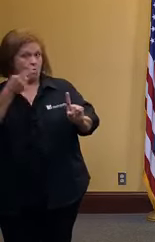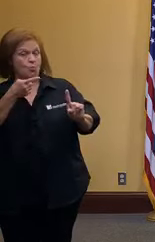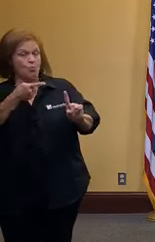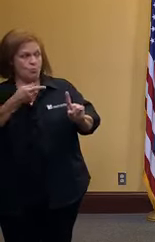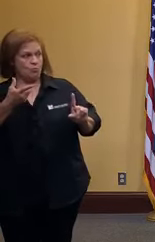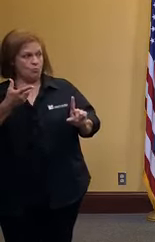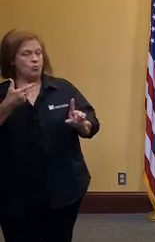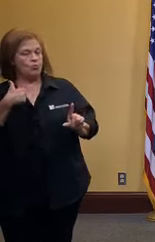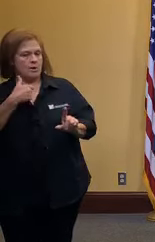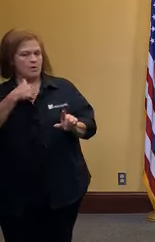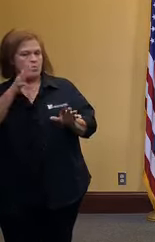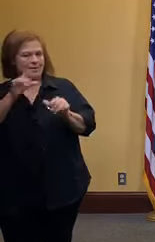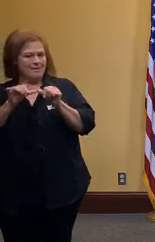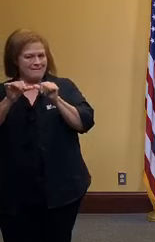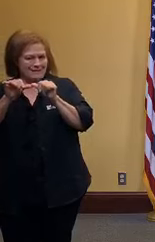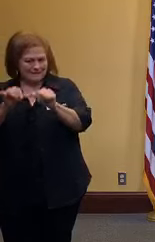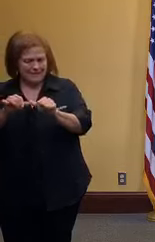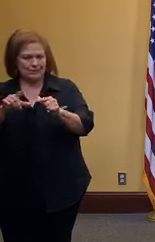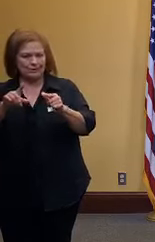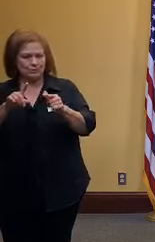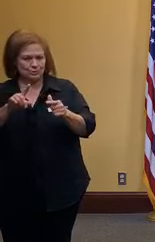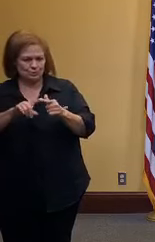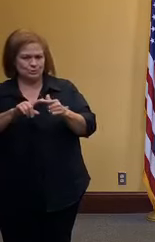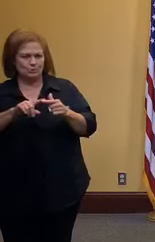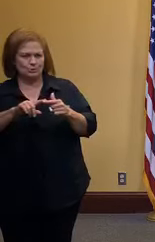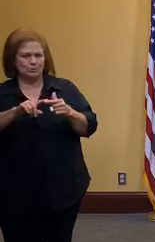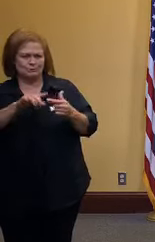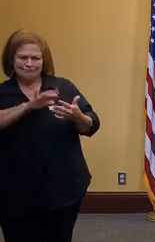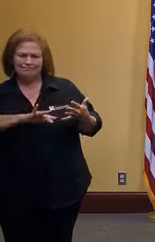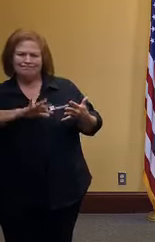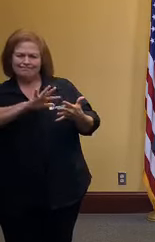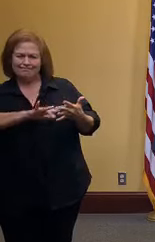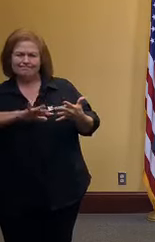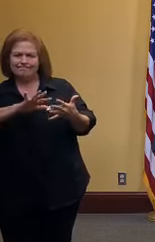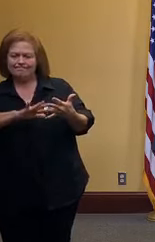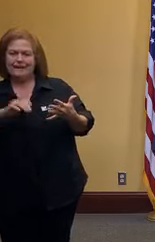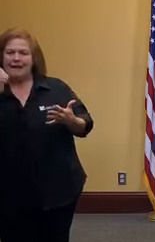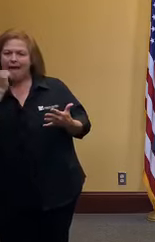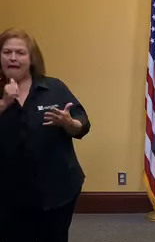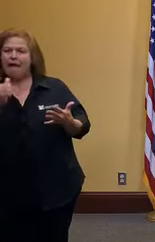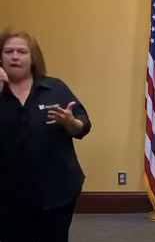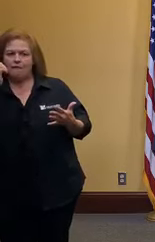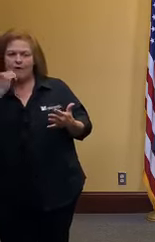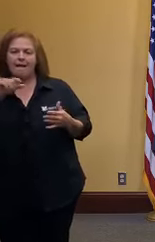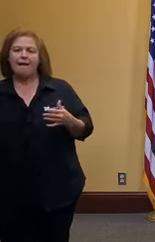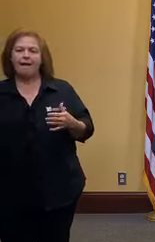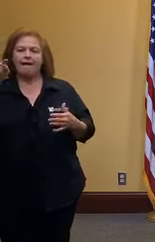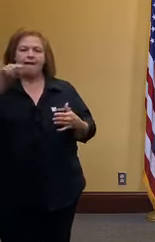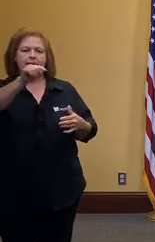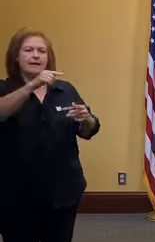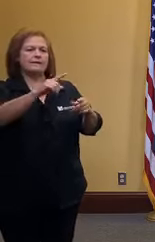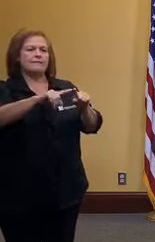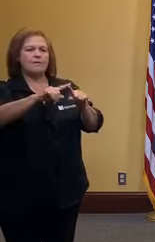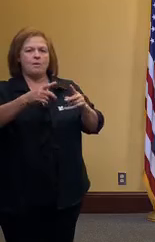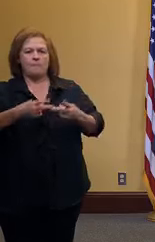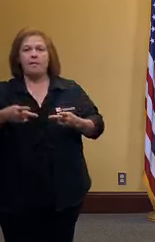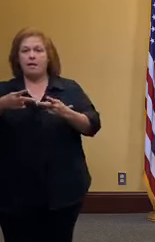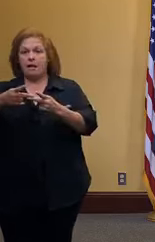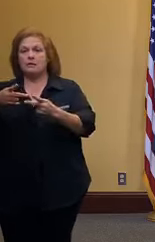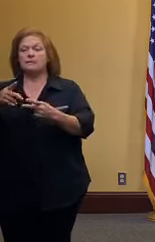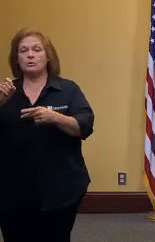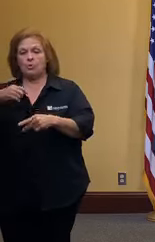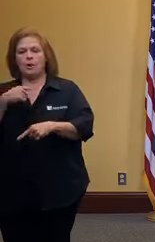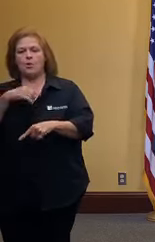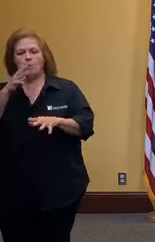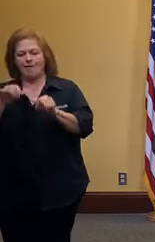will continue to monitor this very closely every day at all of our testing locations so this is something that we will need to